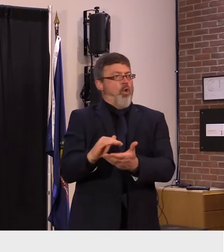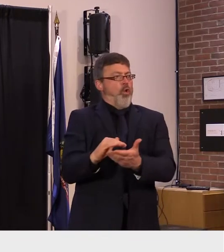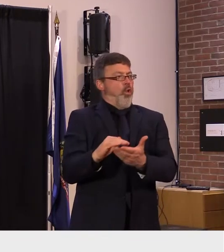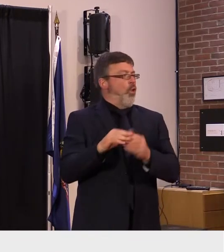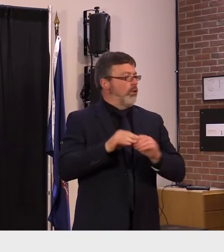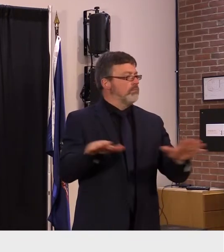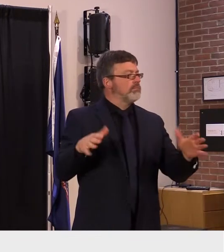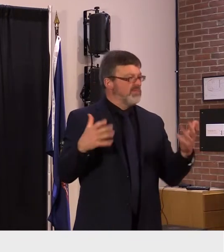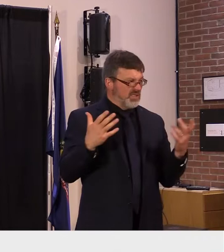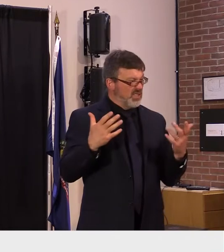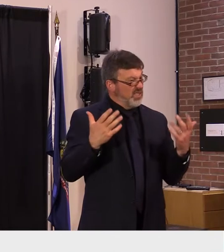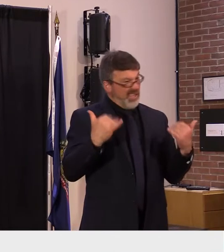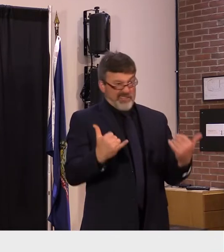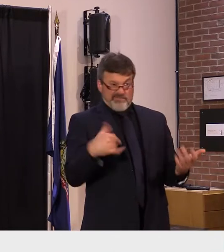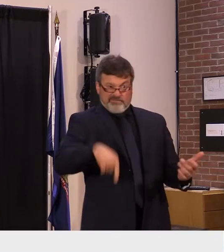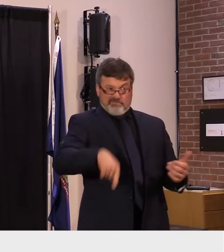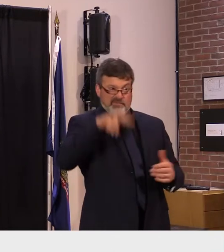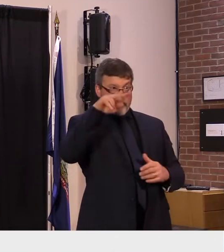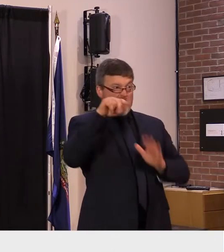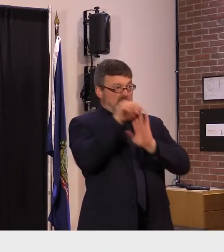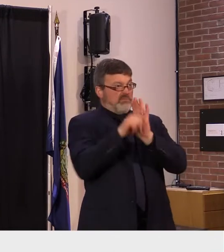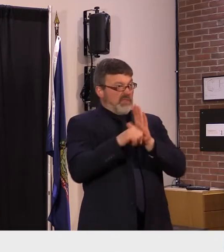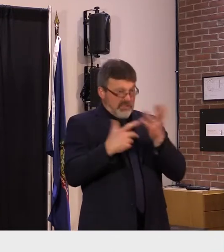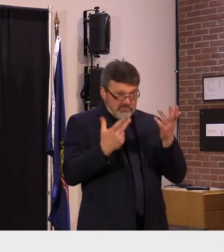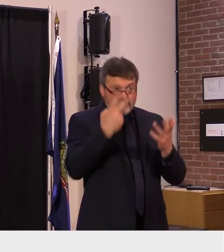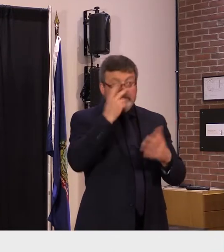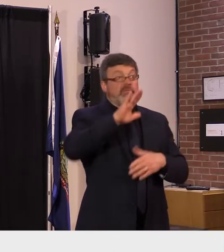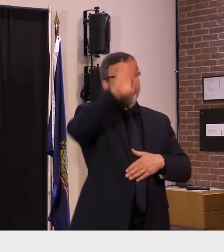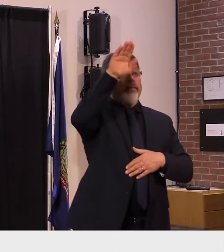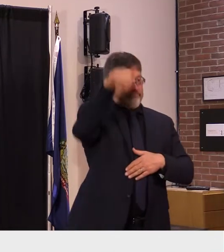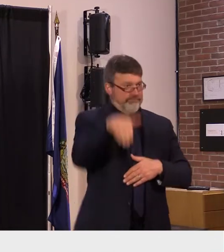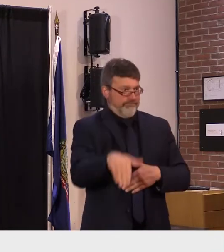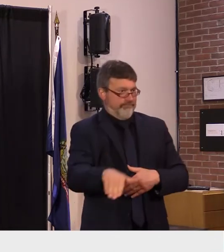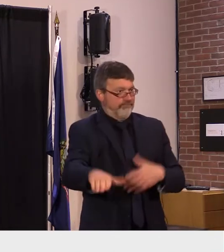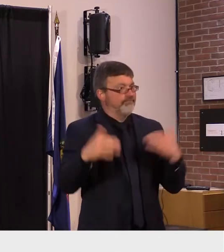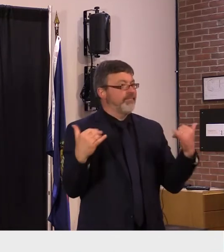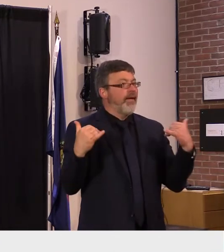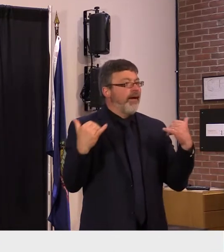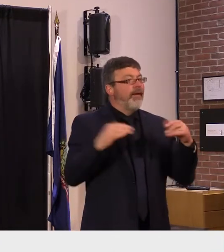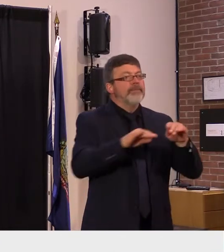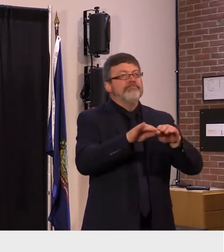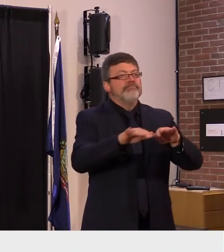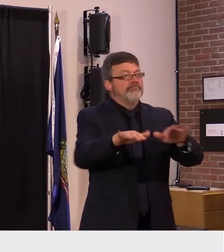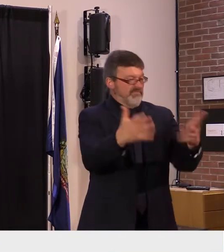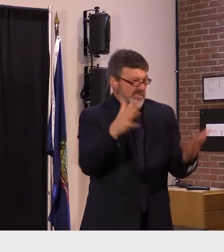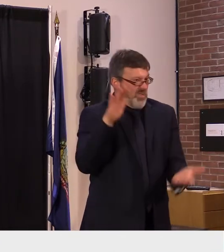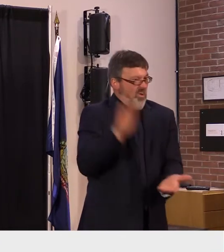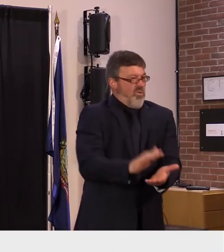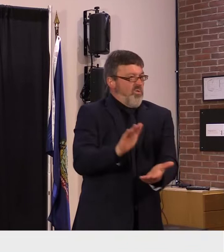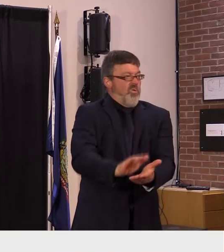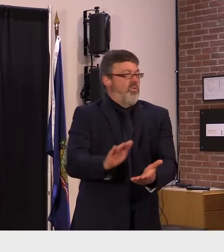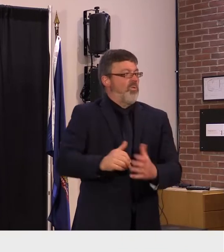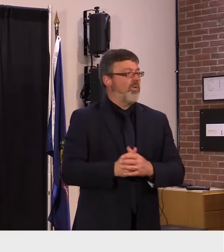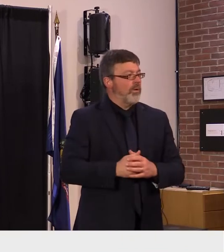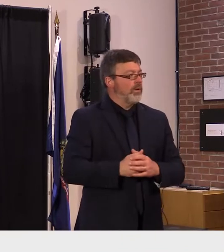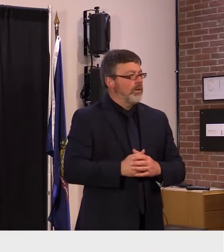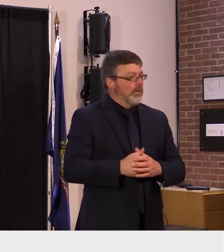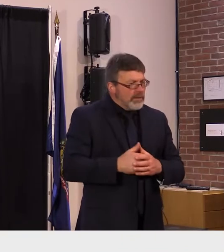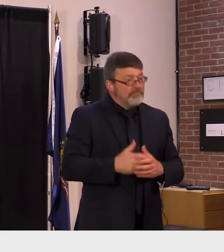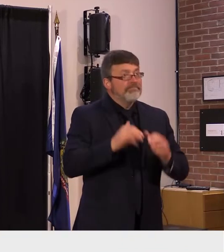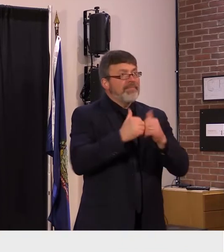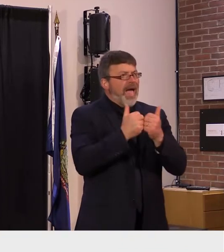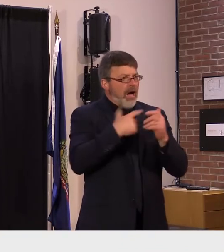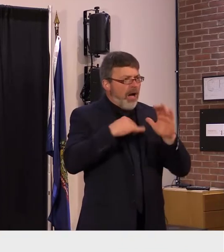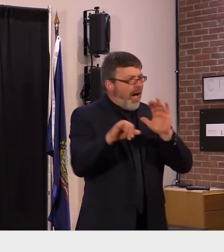to determine this as you know we look at new cases new hospital admissions and the percent